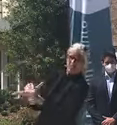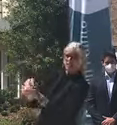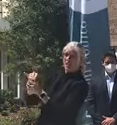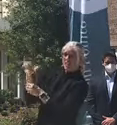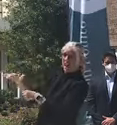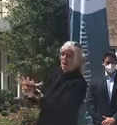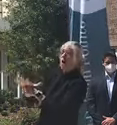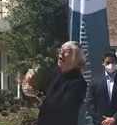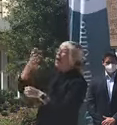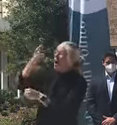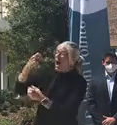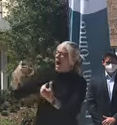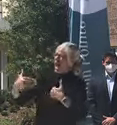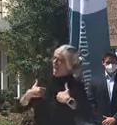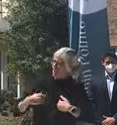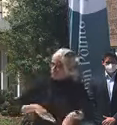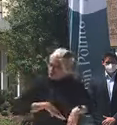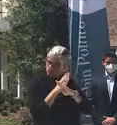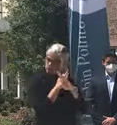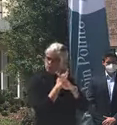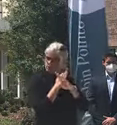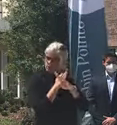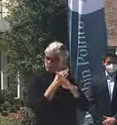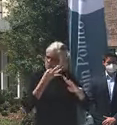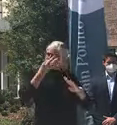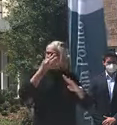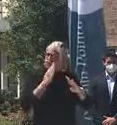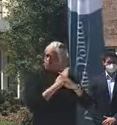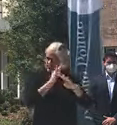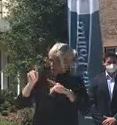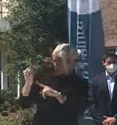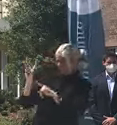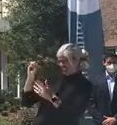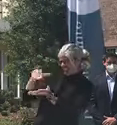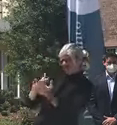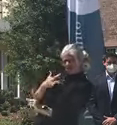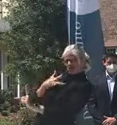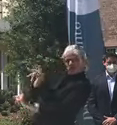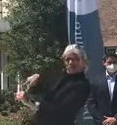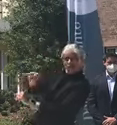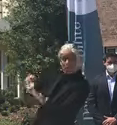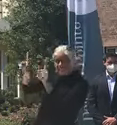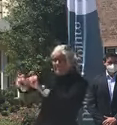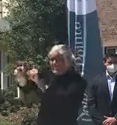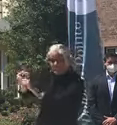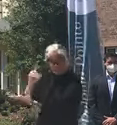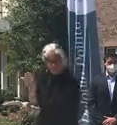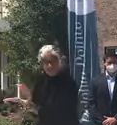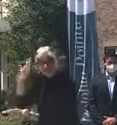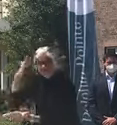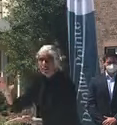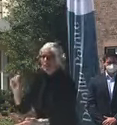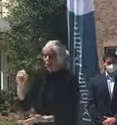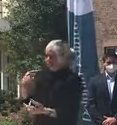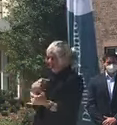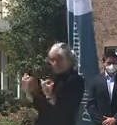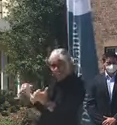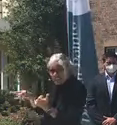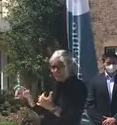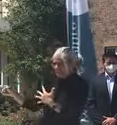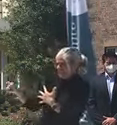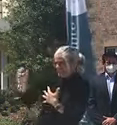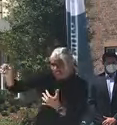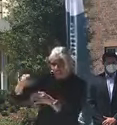So that's important to know. lets you know the severity, the chance risk of hospitalization, and then obviously the prevalence of the